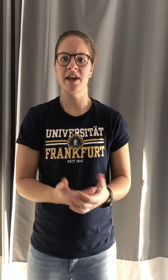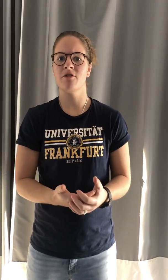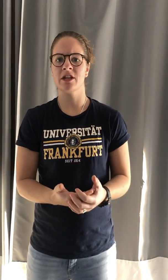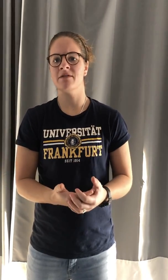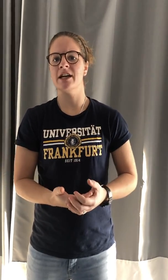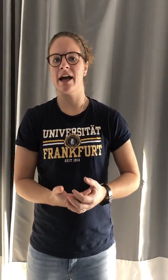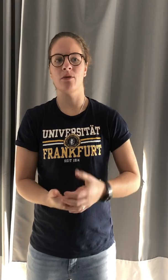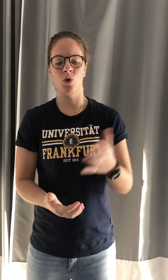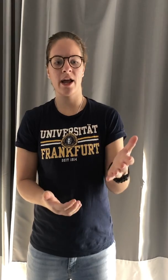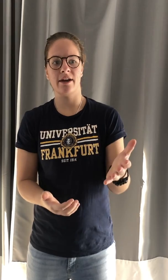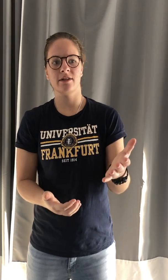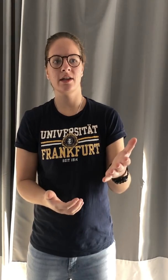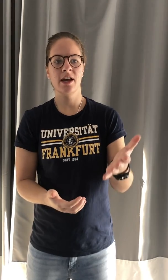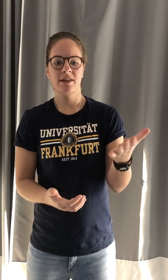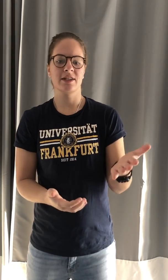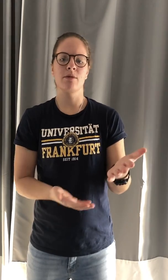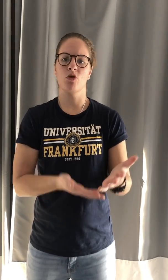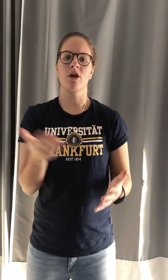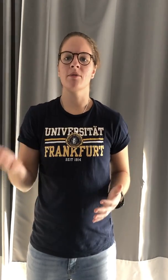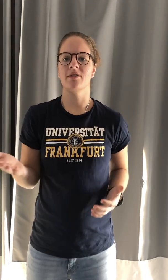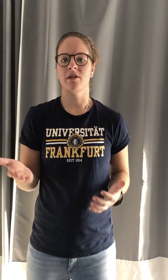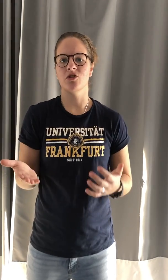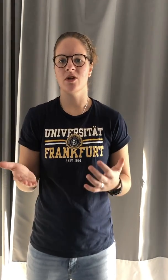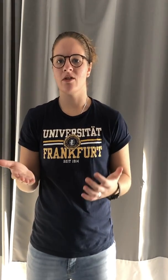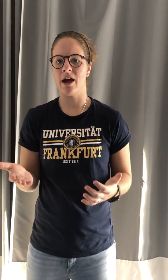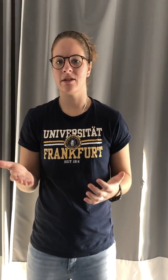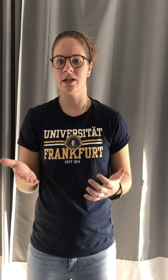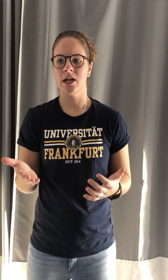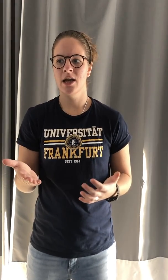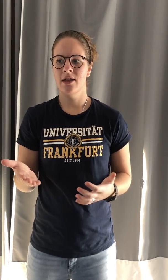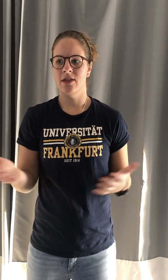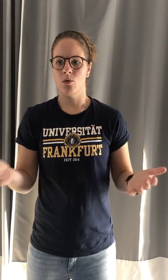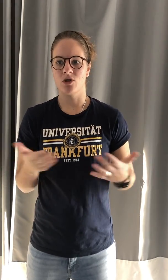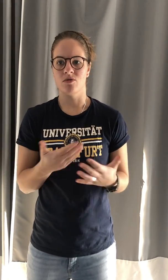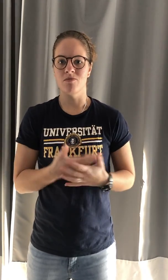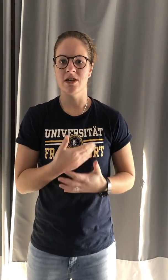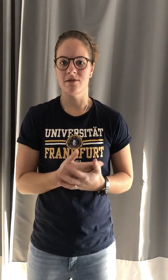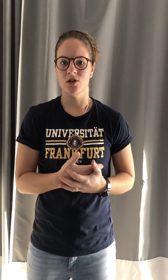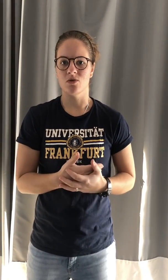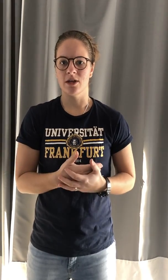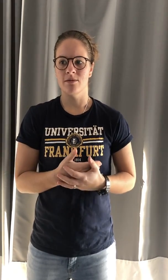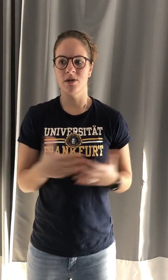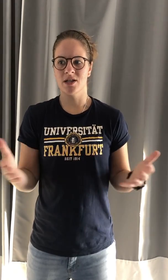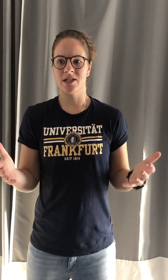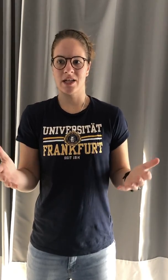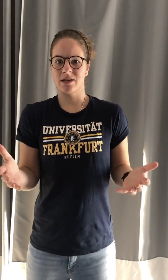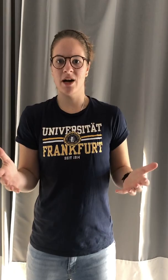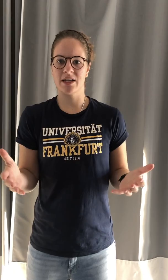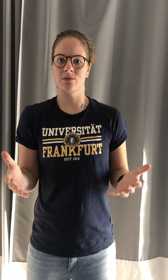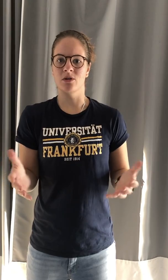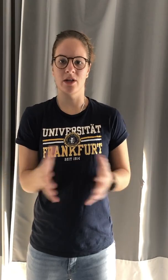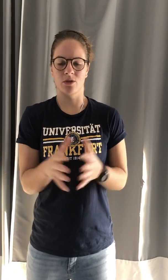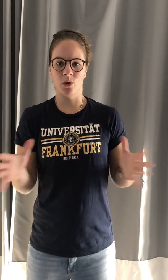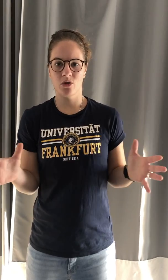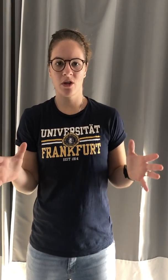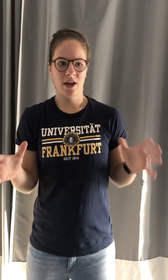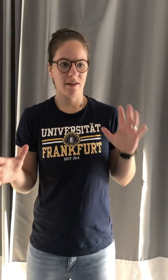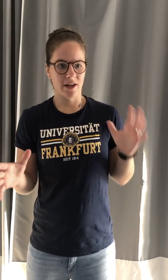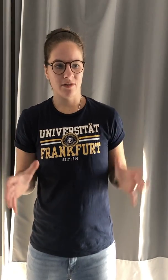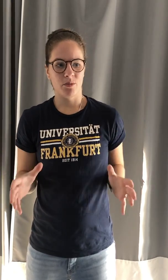never given one athlete the same program that I've given to another athlete that works with me individually because that's impossible. Like they're both, they've got different